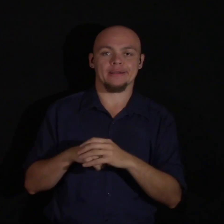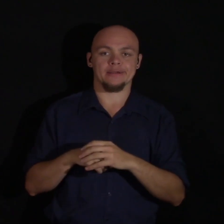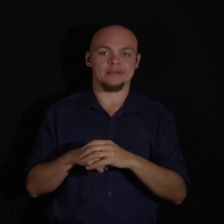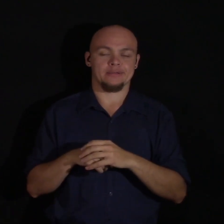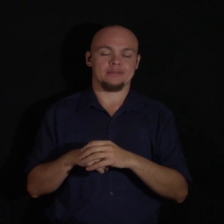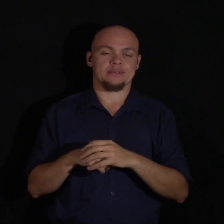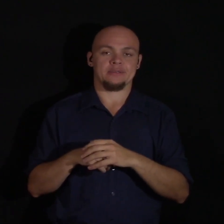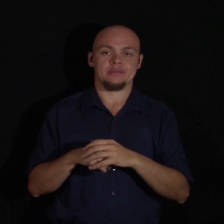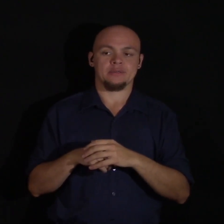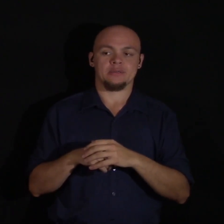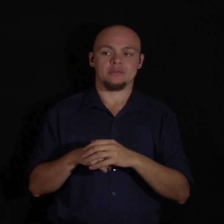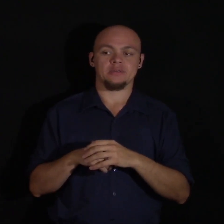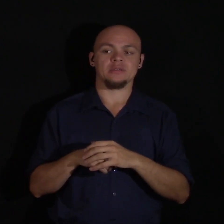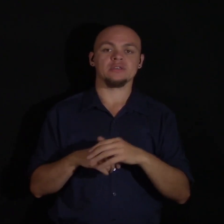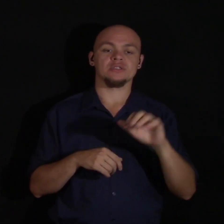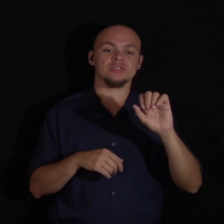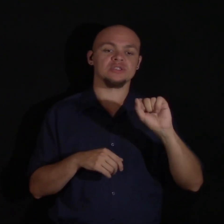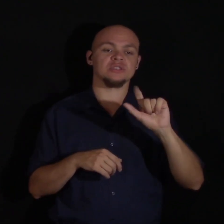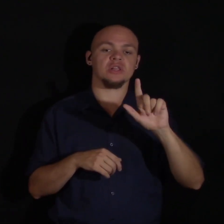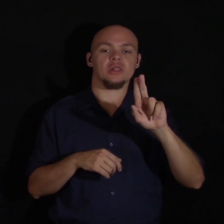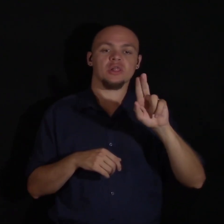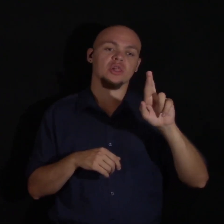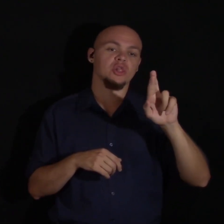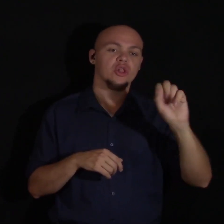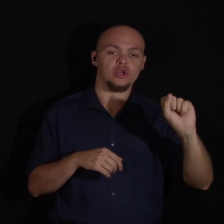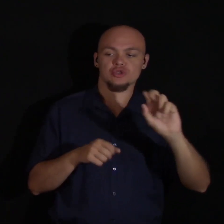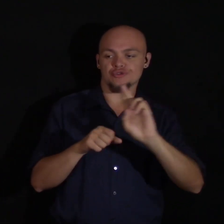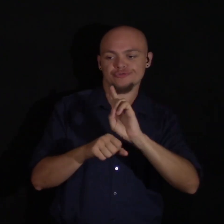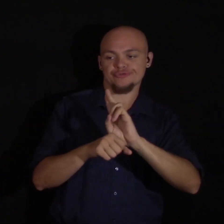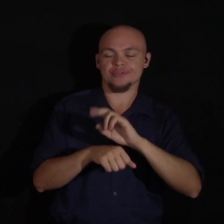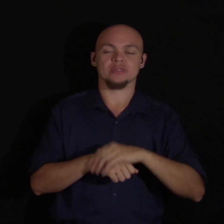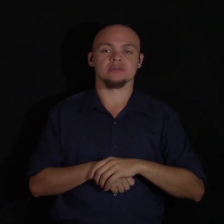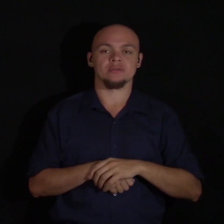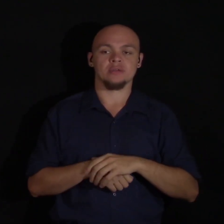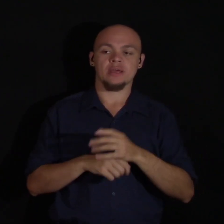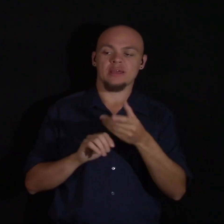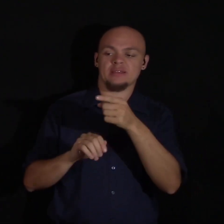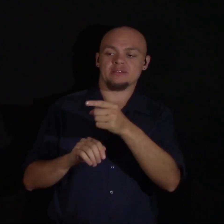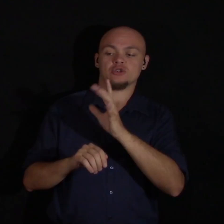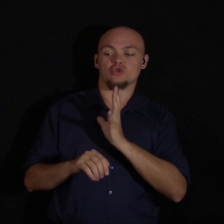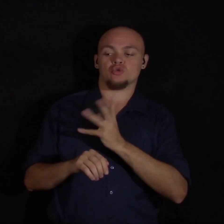funny. Using slurs. Making it into a joke.